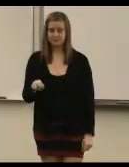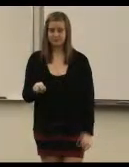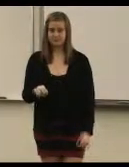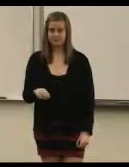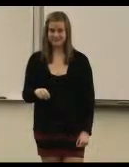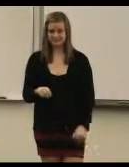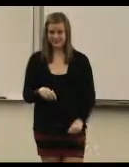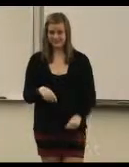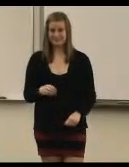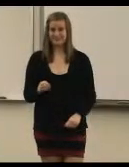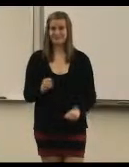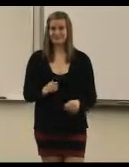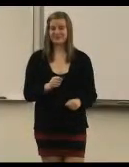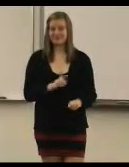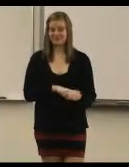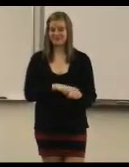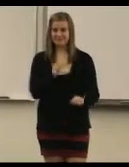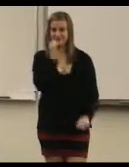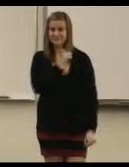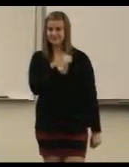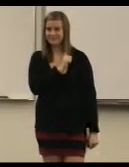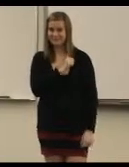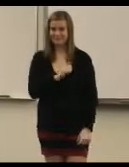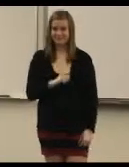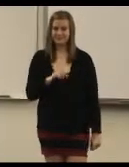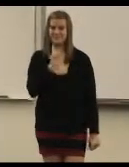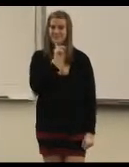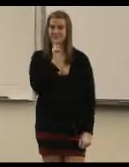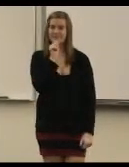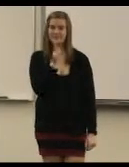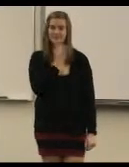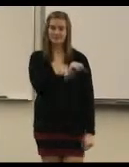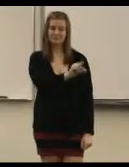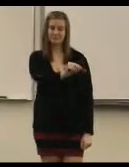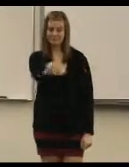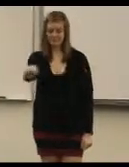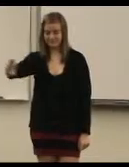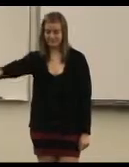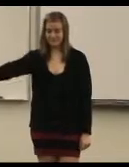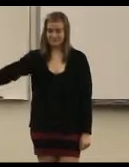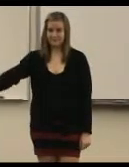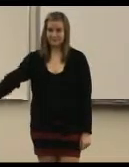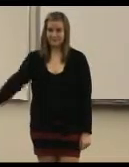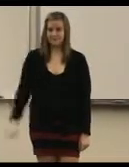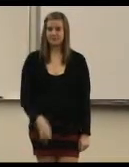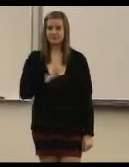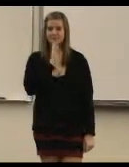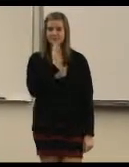and it's all girl. Don't say no, no, no, no, no. Just